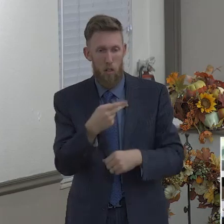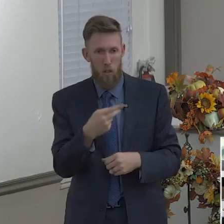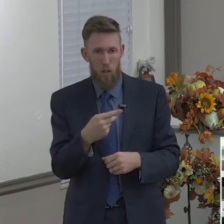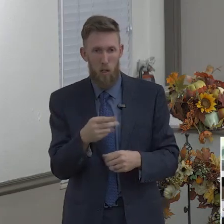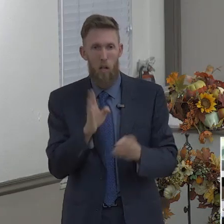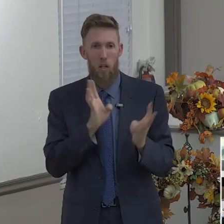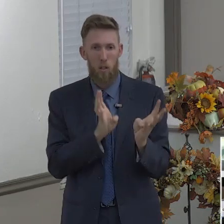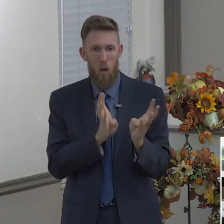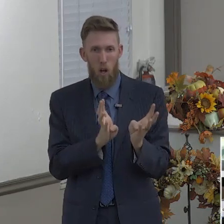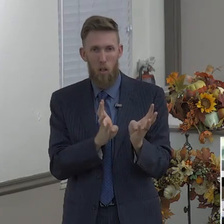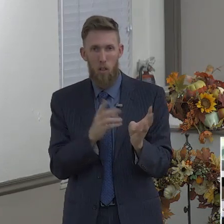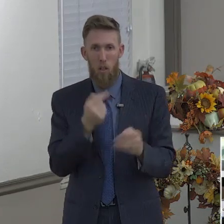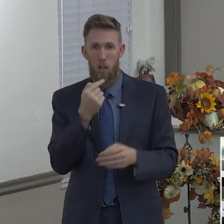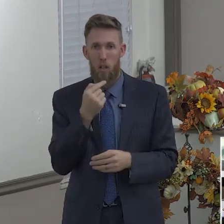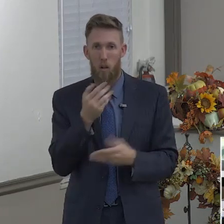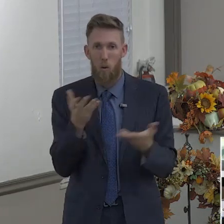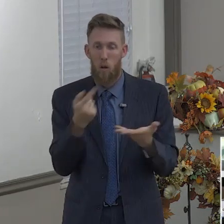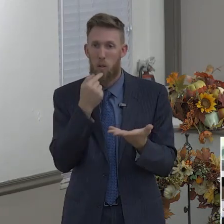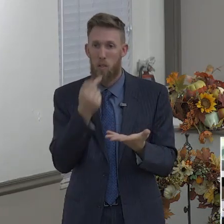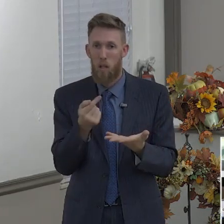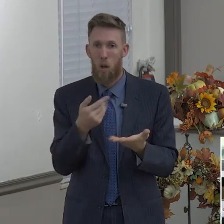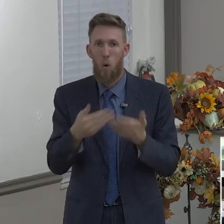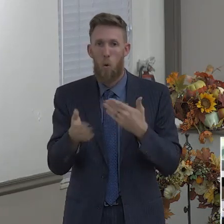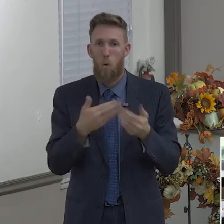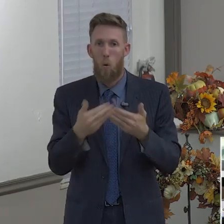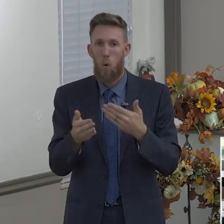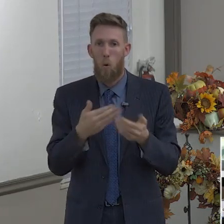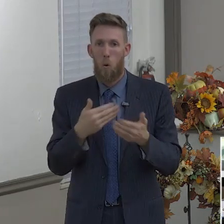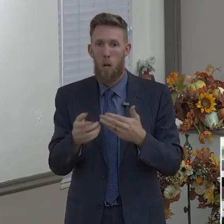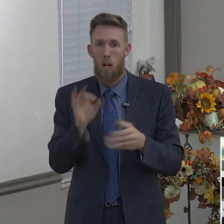said, whatever pastor tells us, that's what we're going to do.